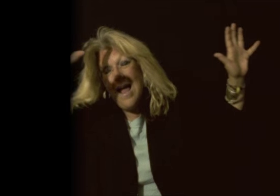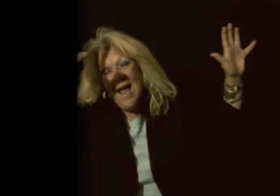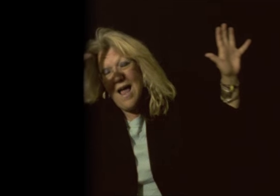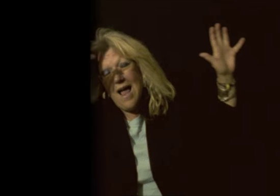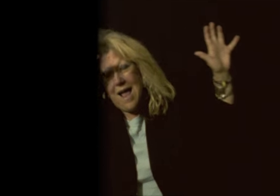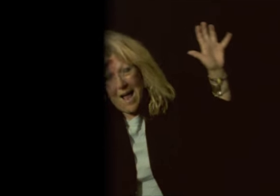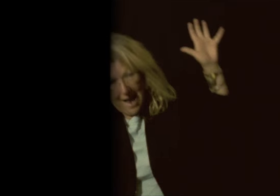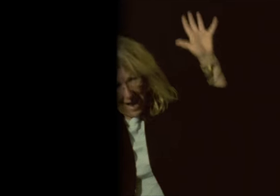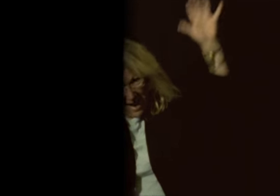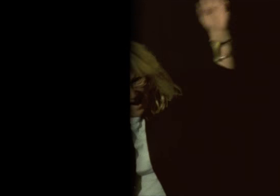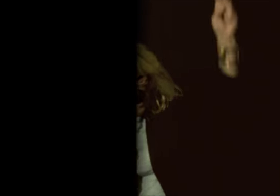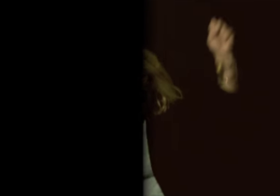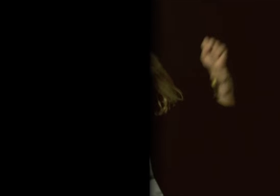Screw down air! Screw down the air!